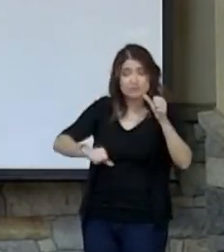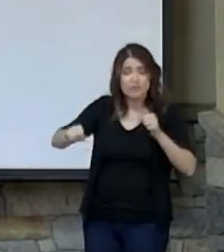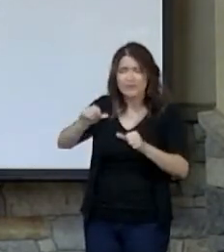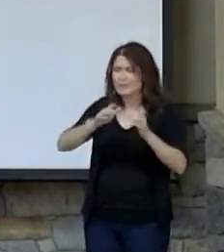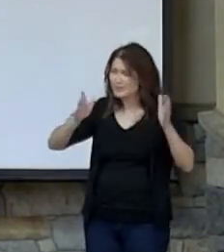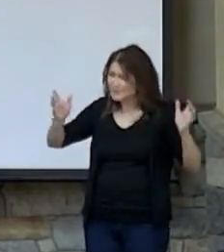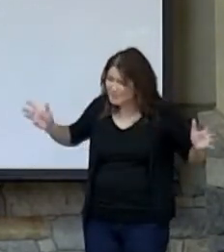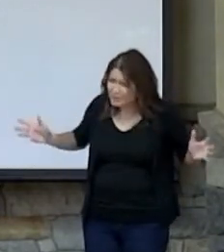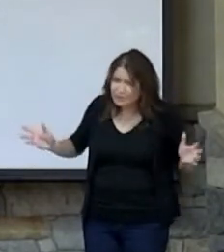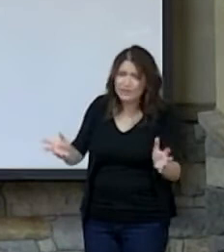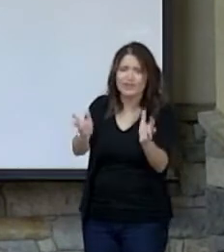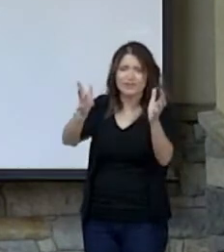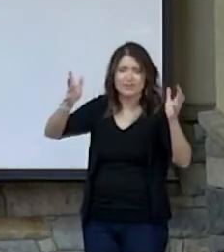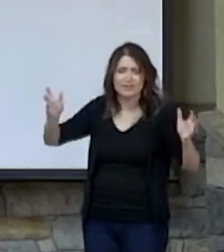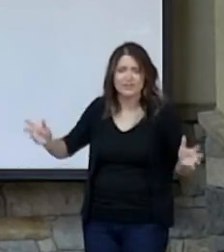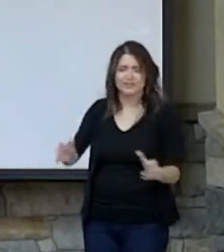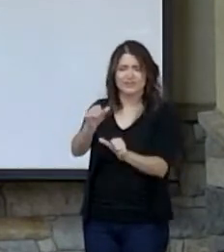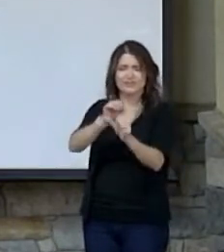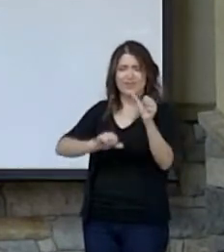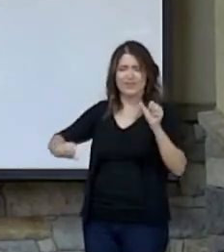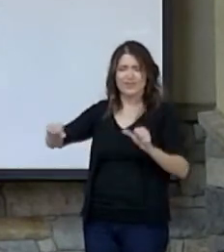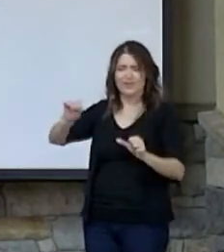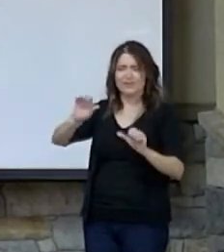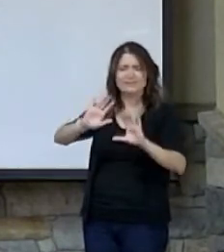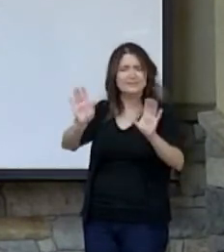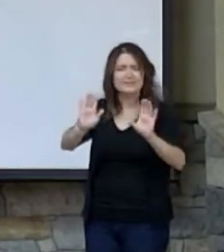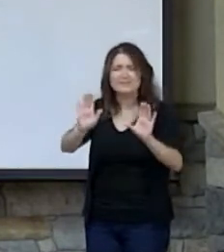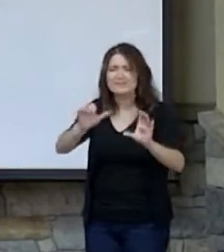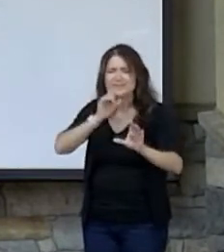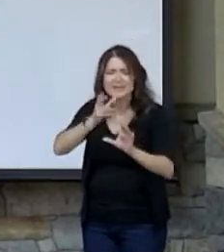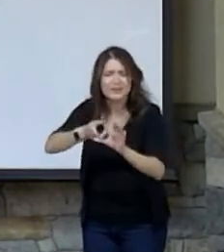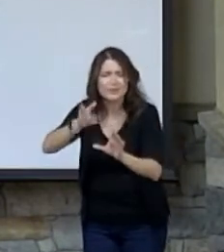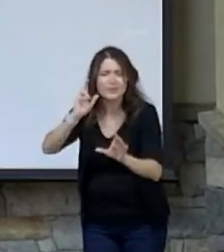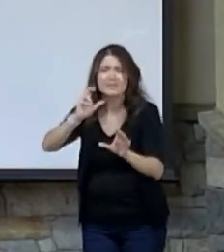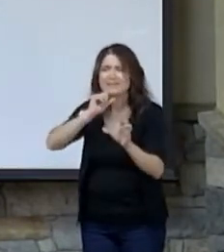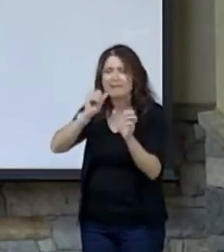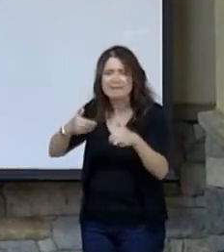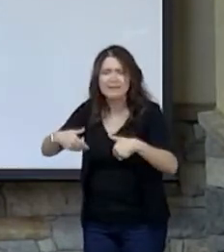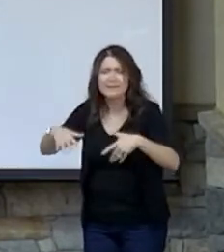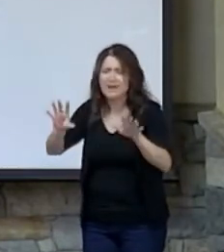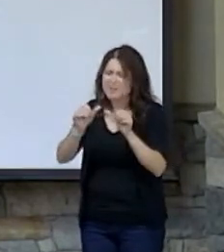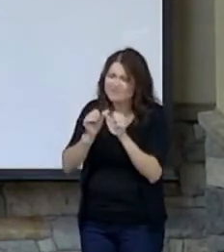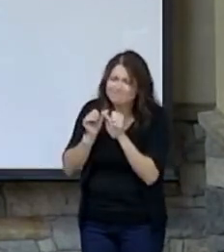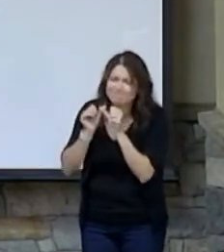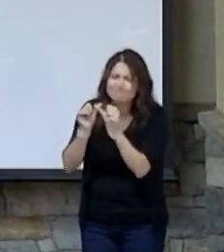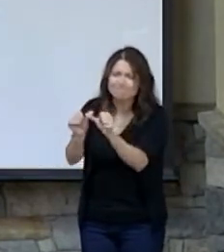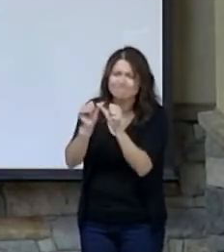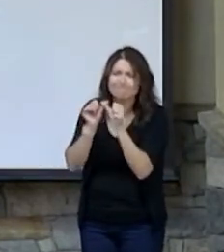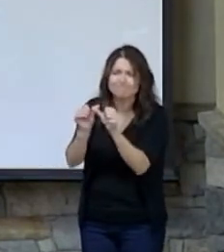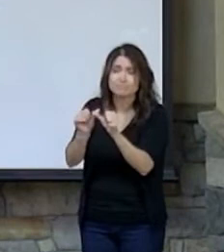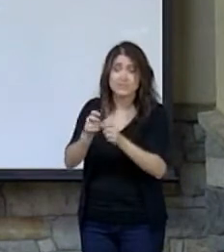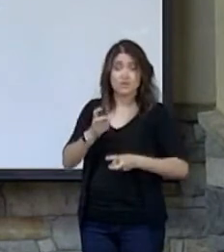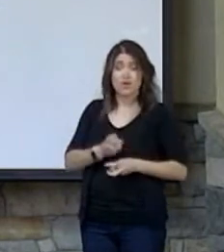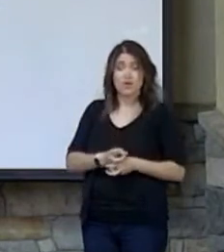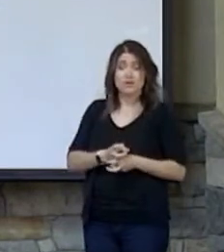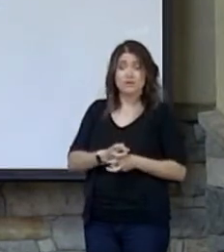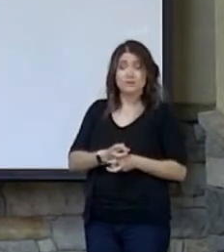each other to not quit, to not give up. Is it hard